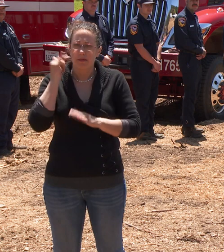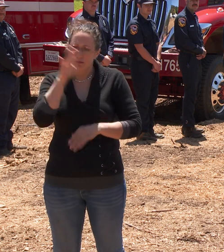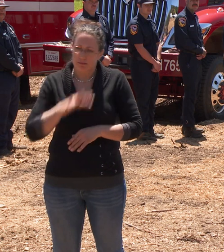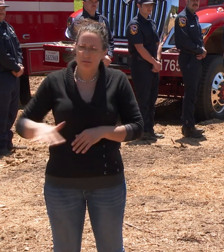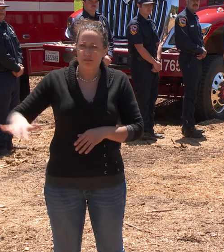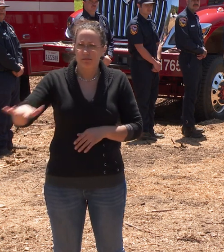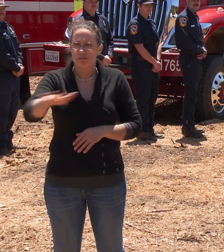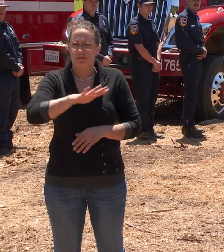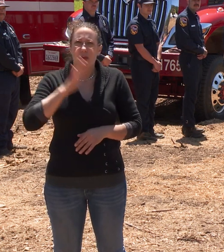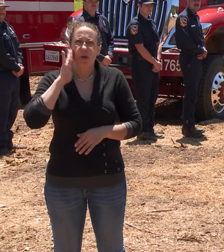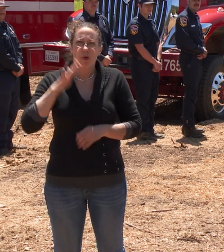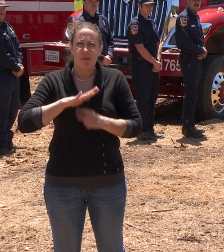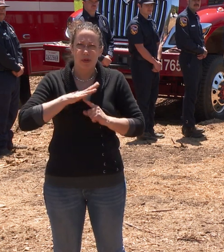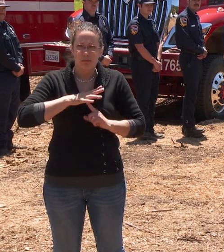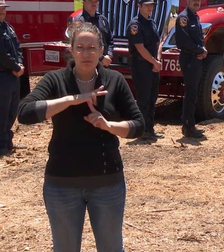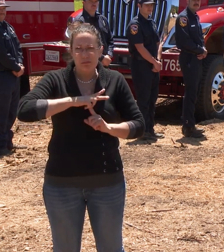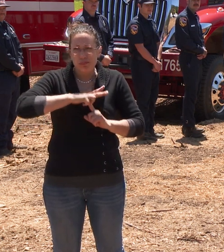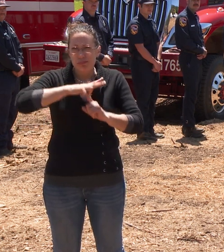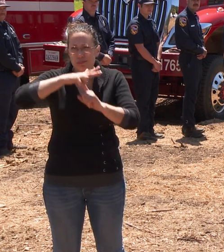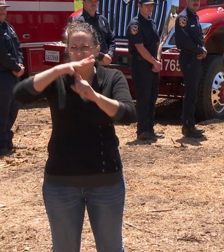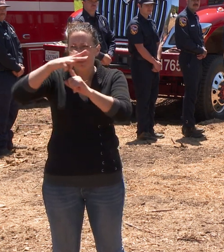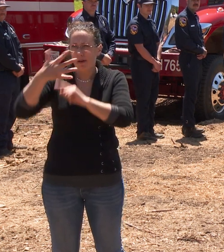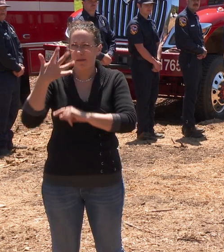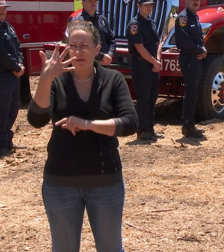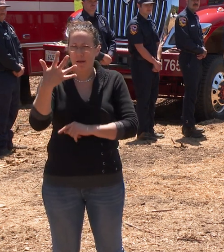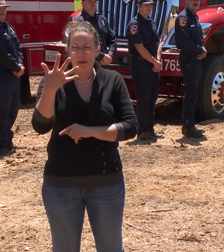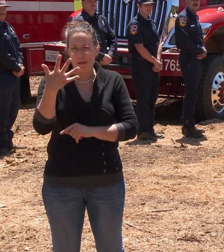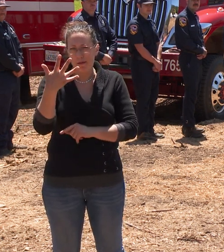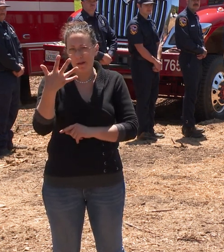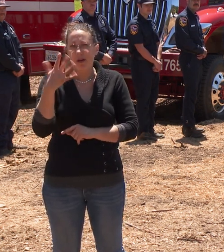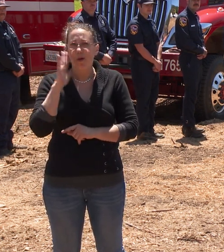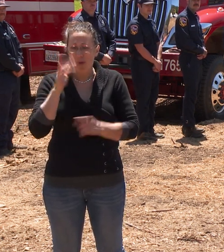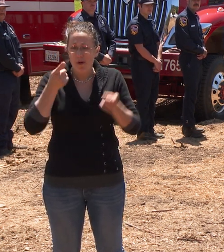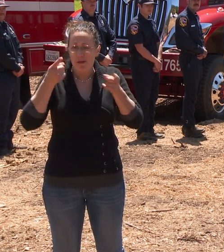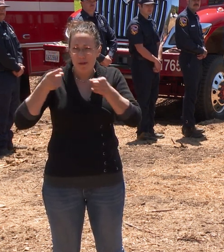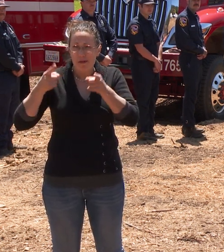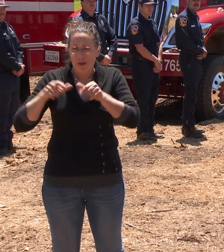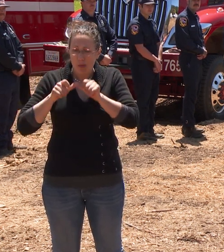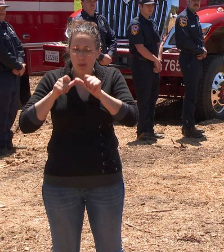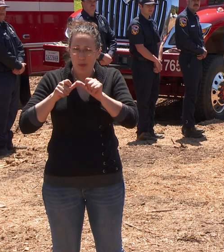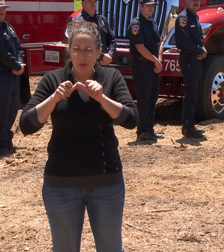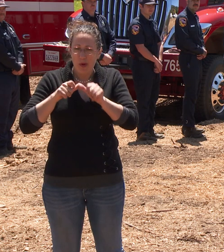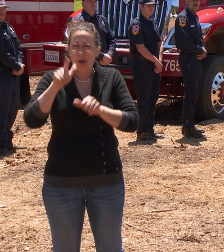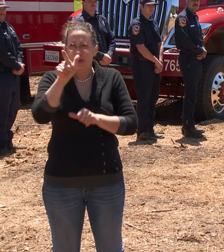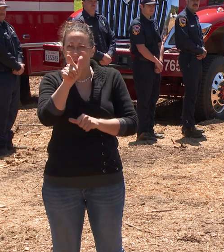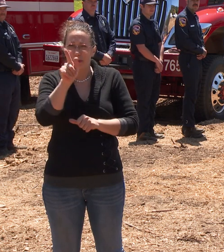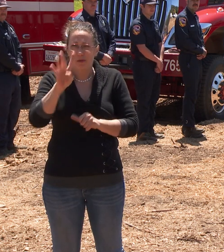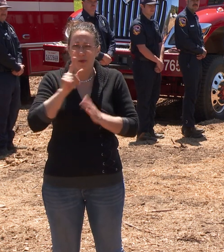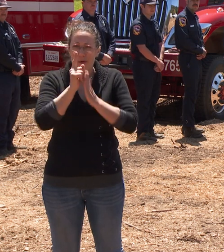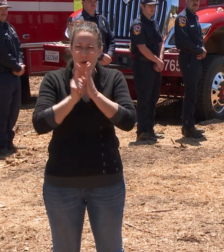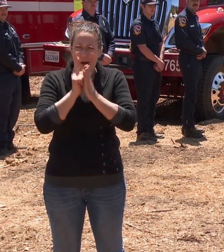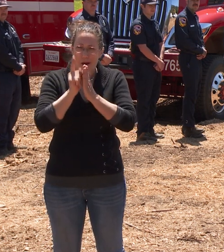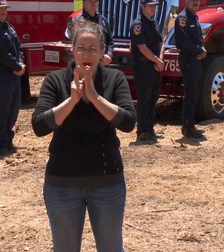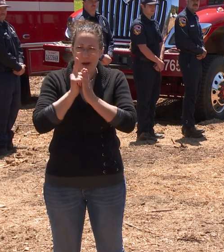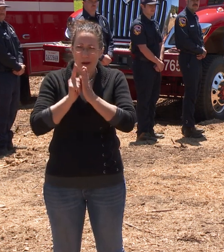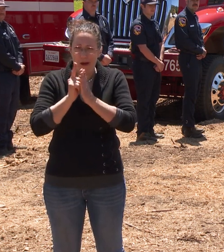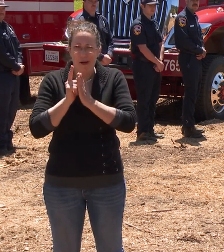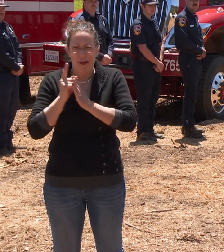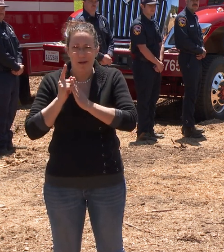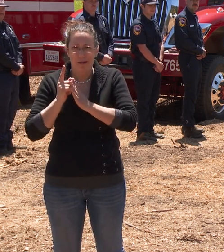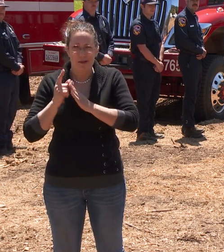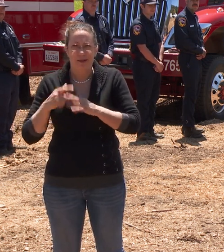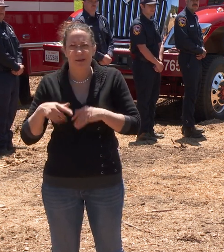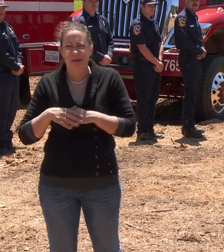we will be flying five of those helicopters 24 hours a day. All 10 of those helicopters will be capable of flying 24